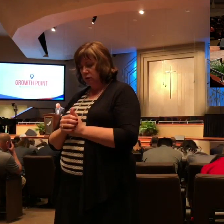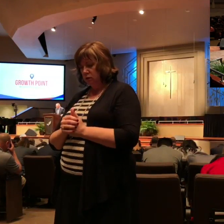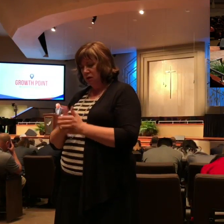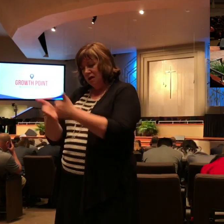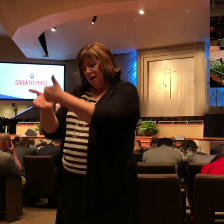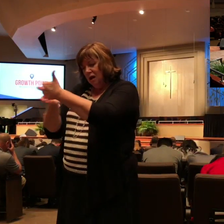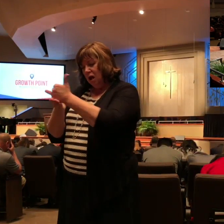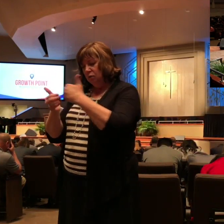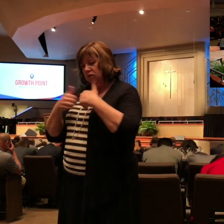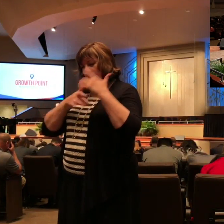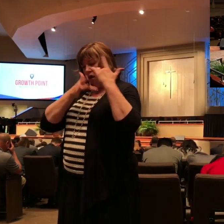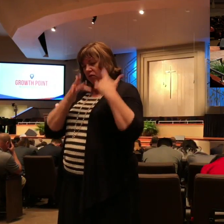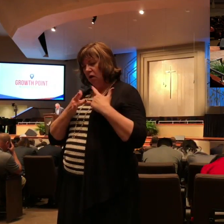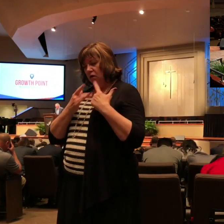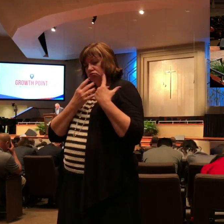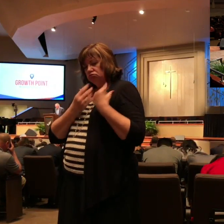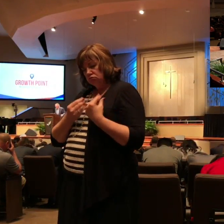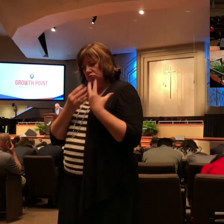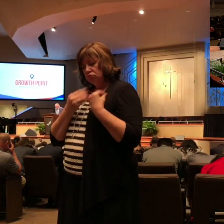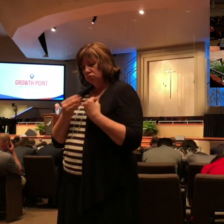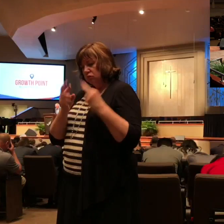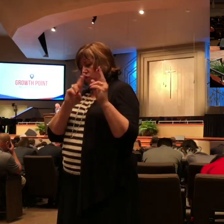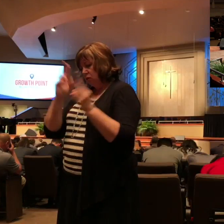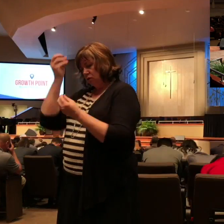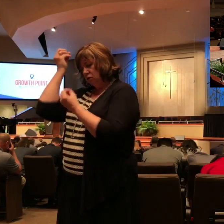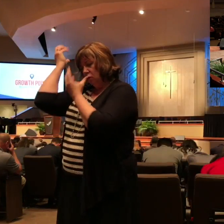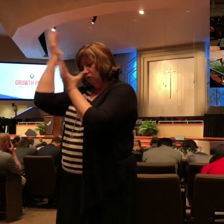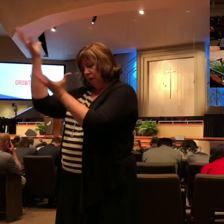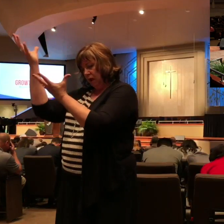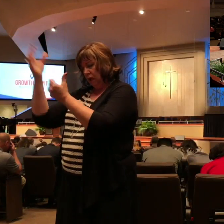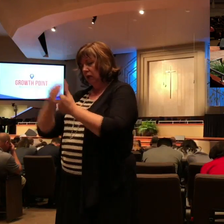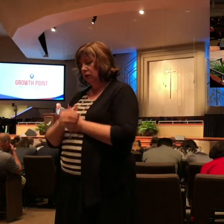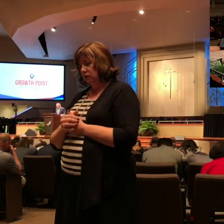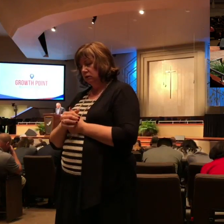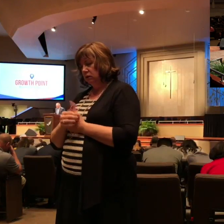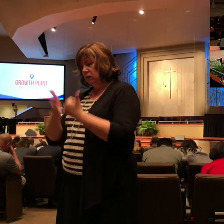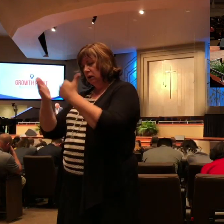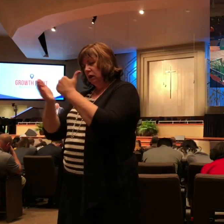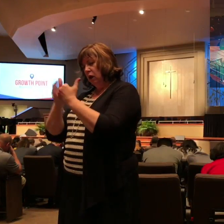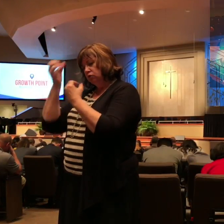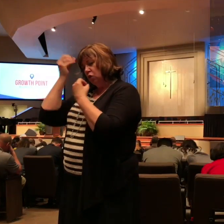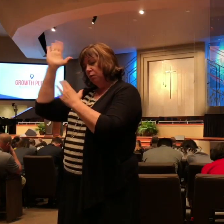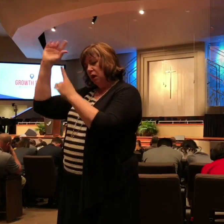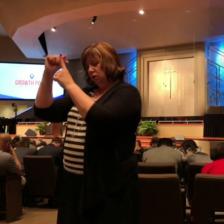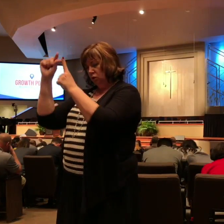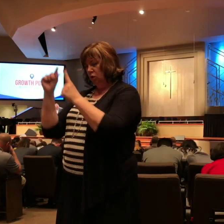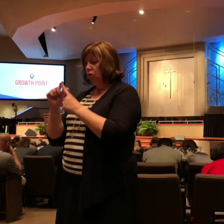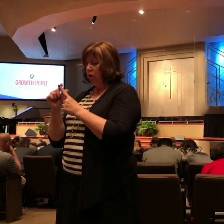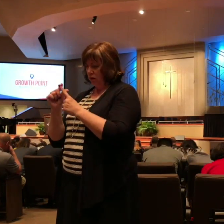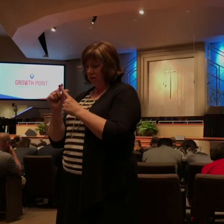tender surrendered and obedient and may we apply your word and may it help us thank you all for thank you